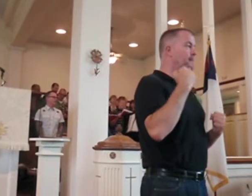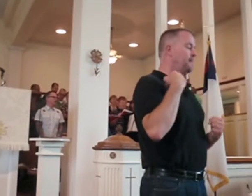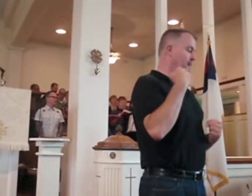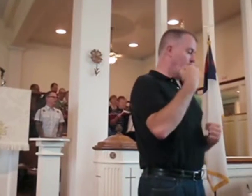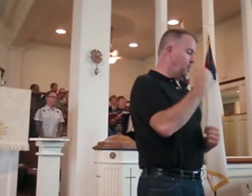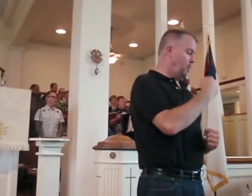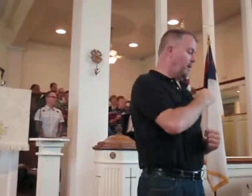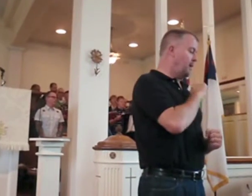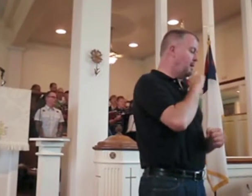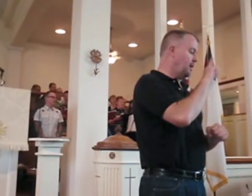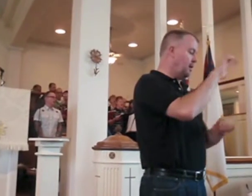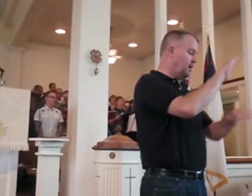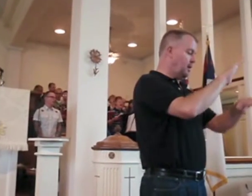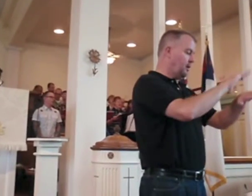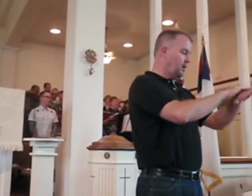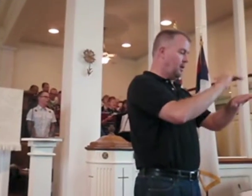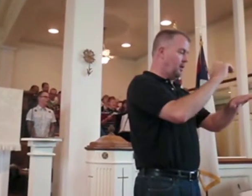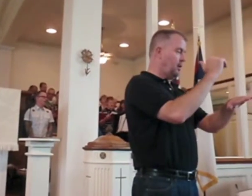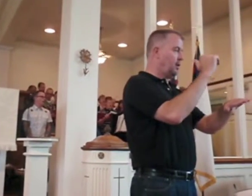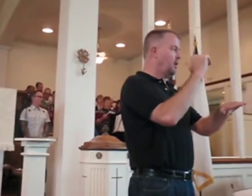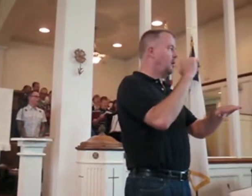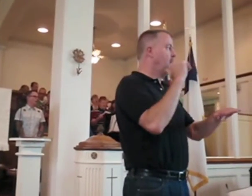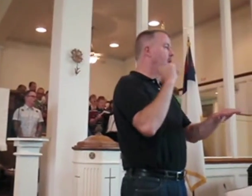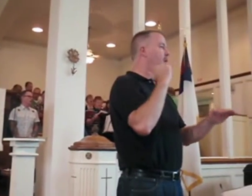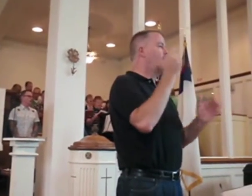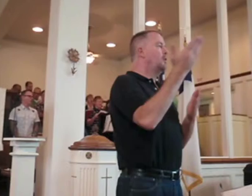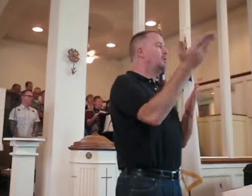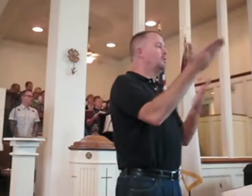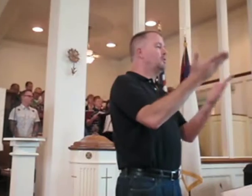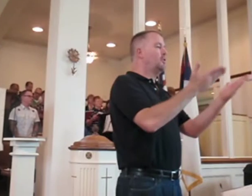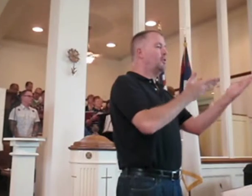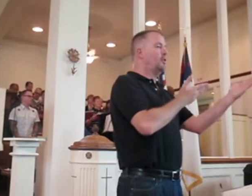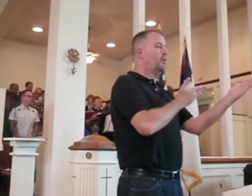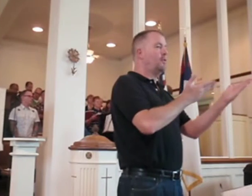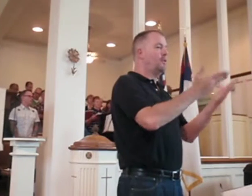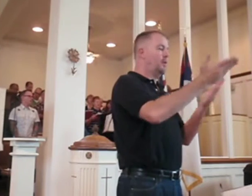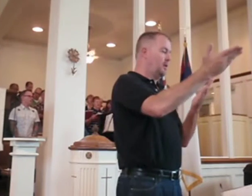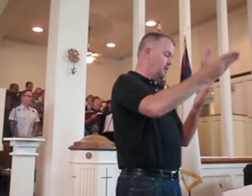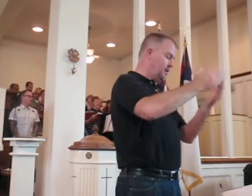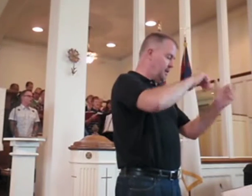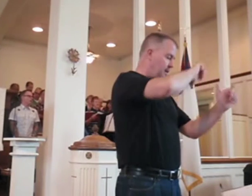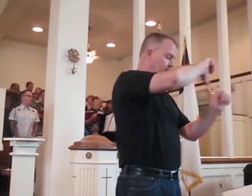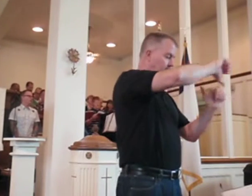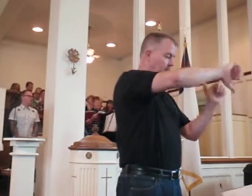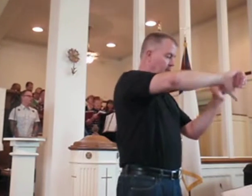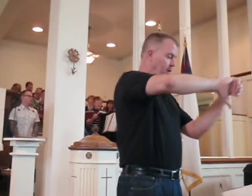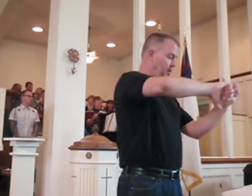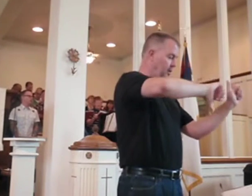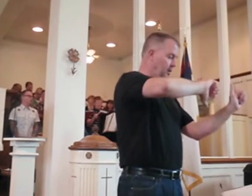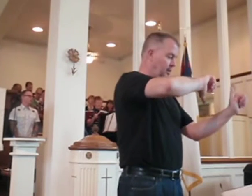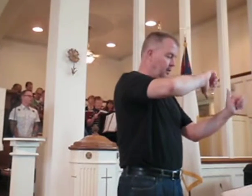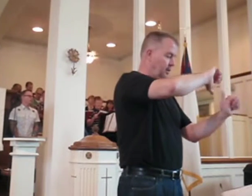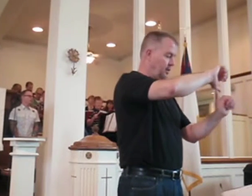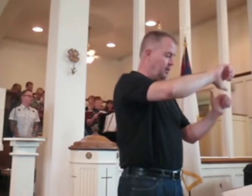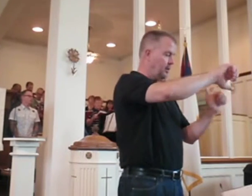We are called to serve one another.